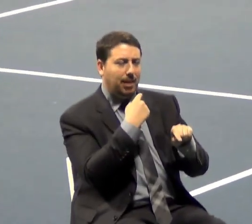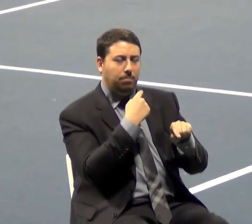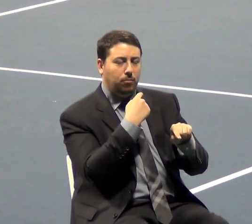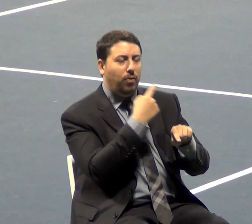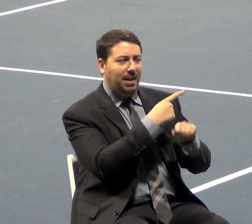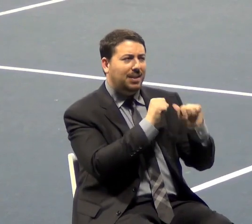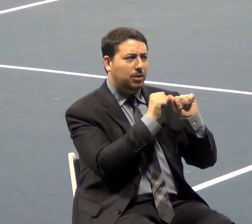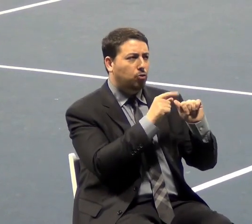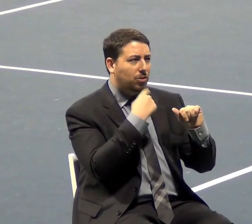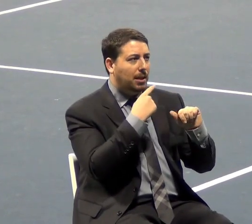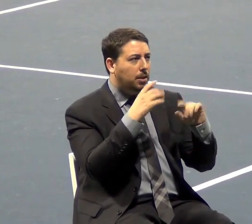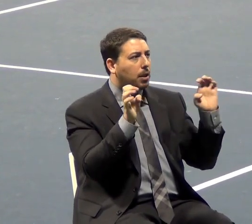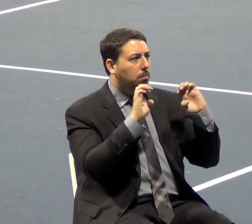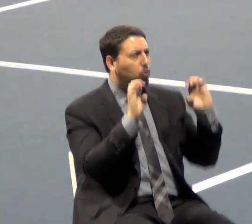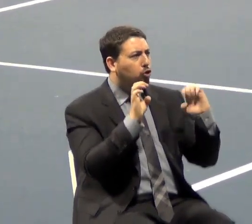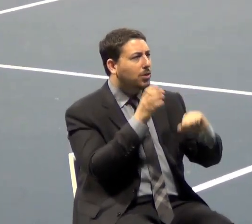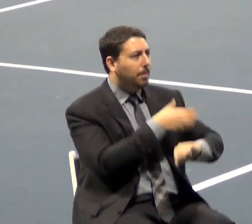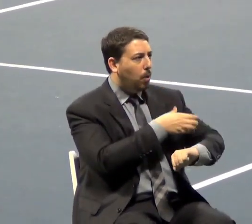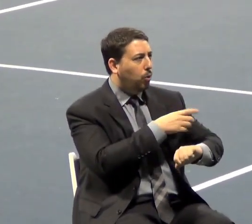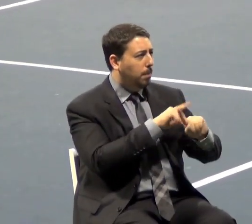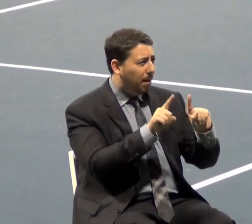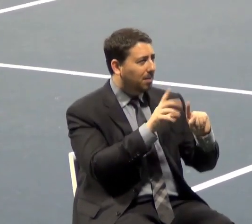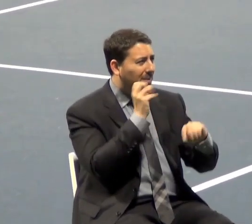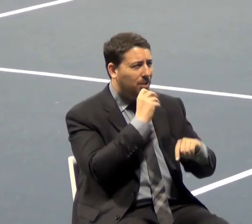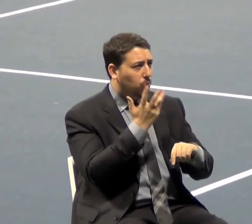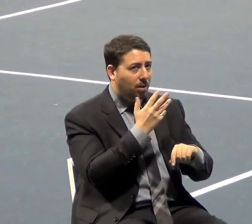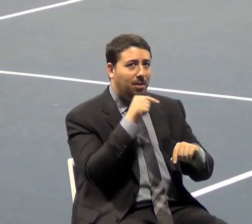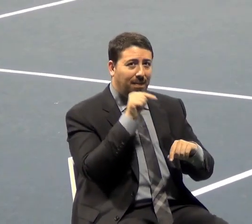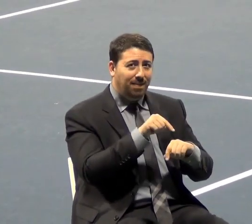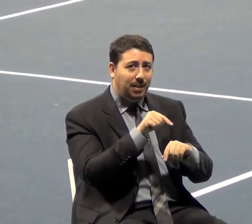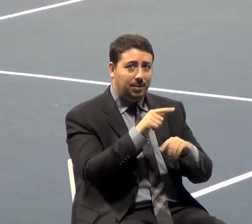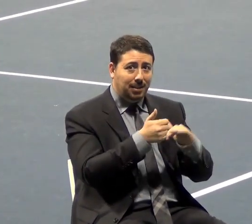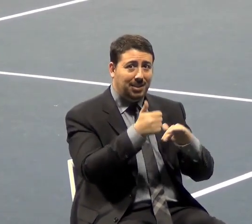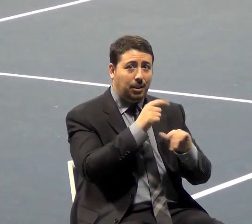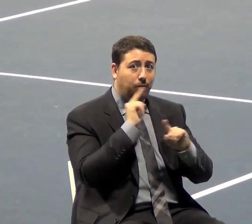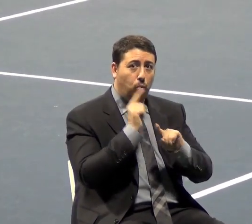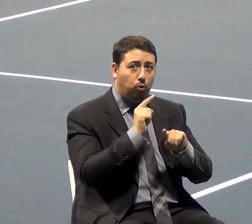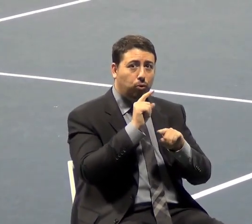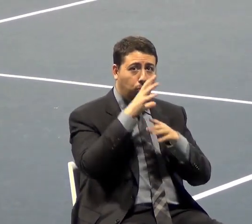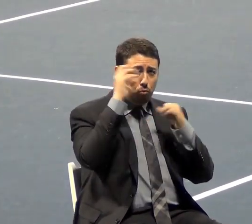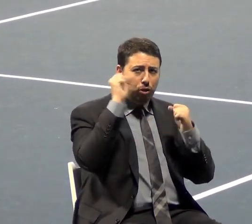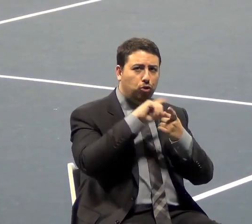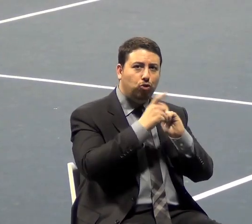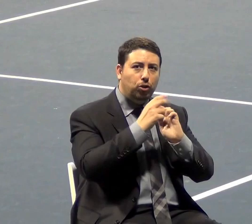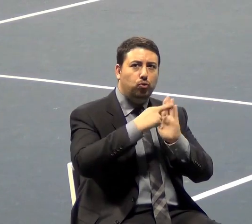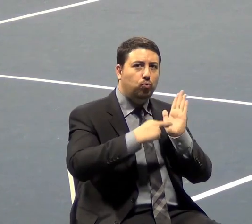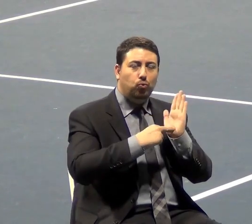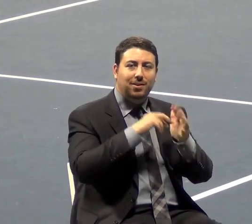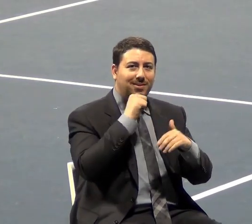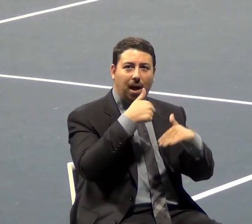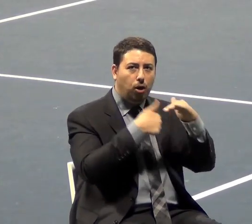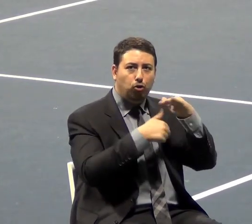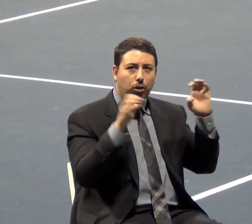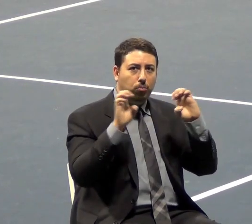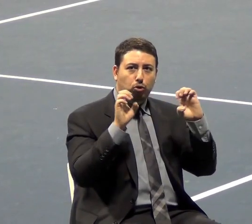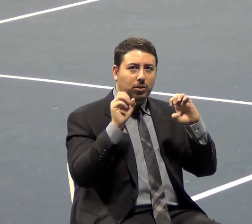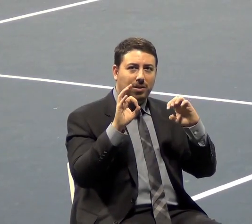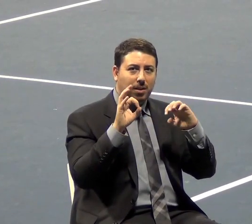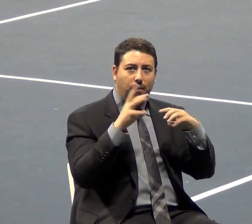the same emergency powers. But guess what? In this executive order, he changed the rules. It isn't under emergencies of war conditions, but